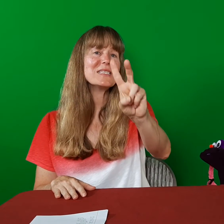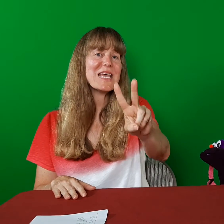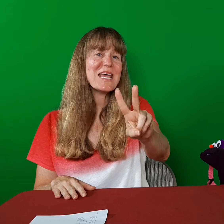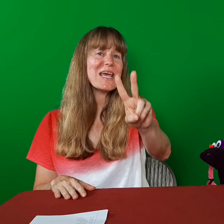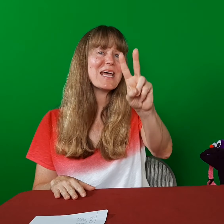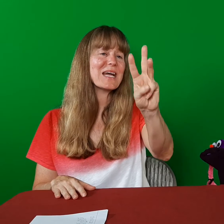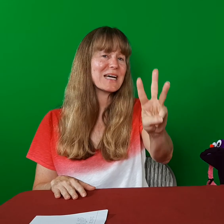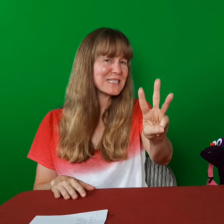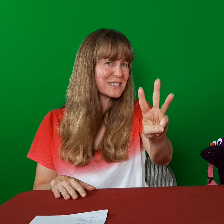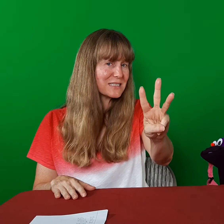Six.